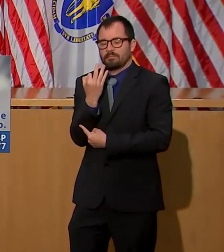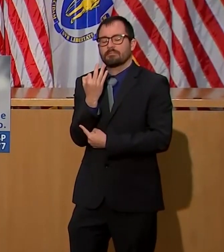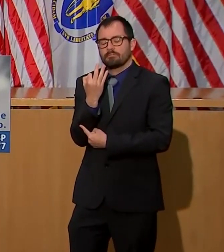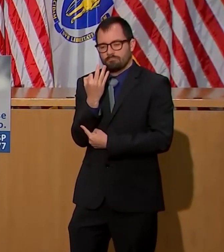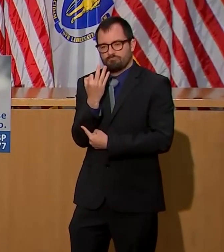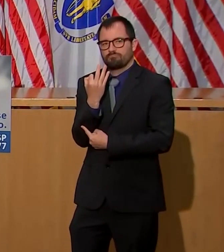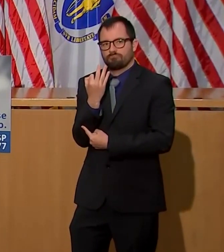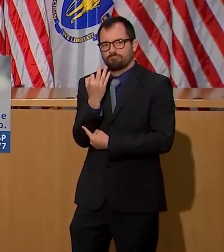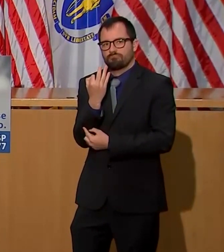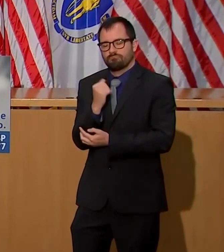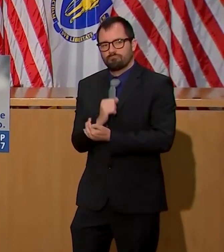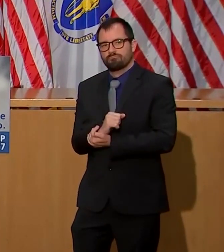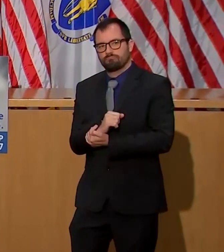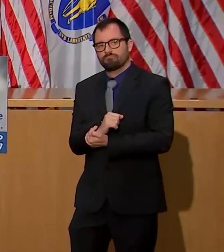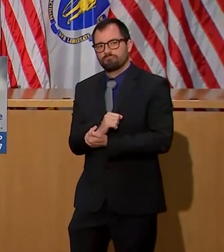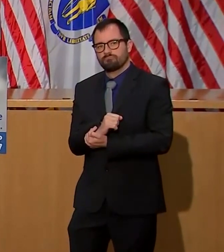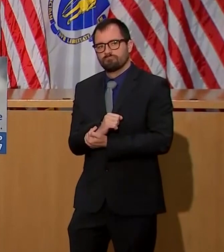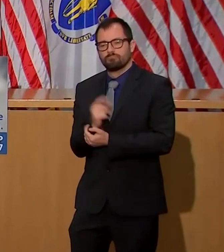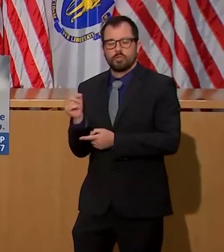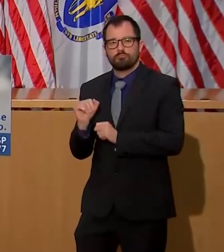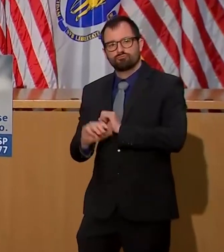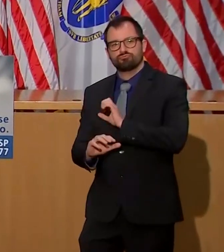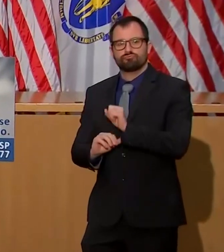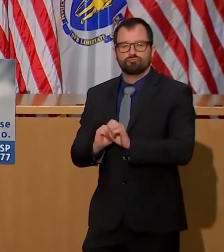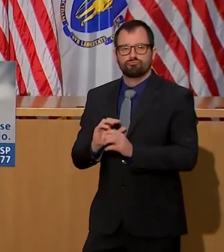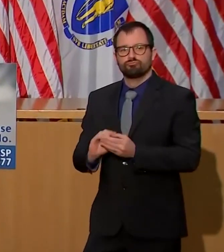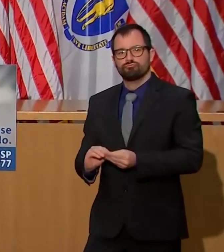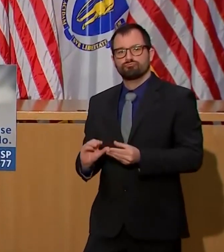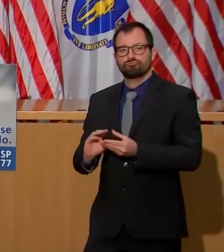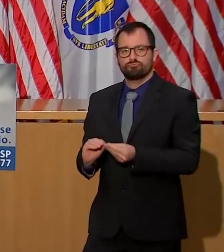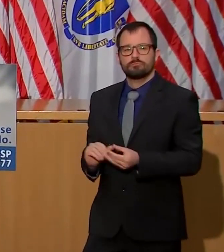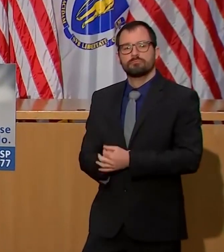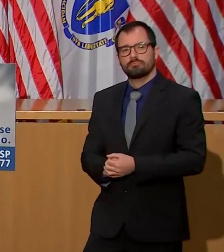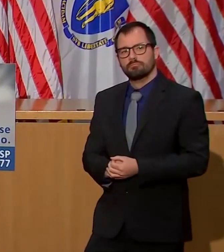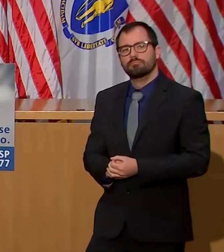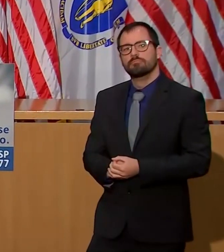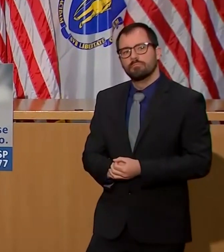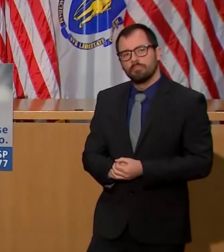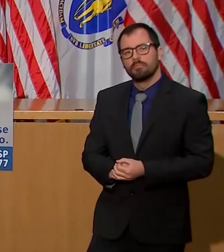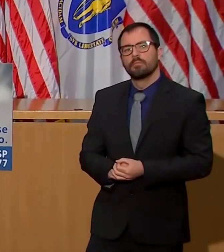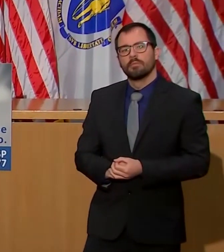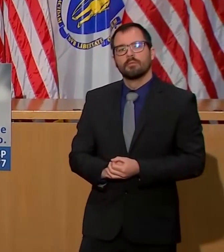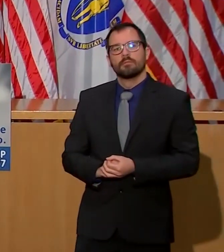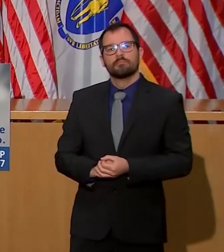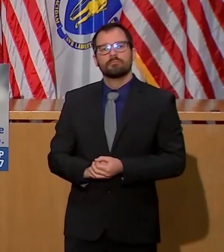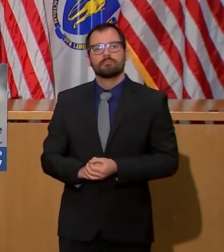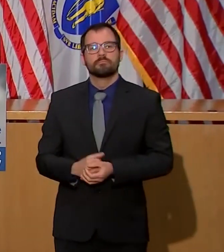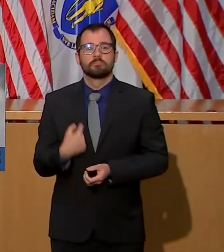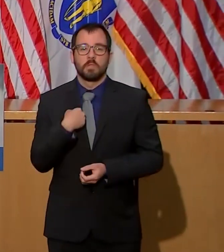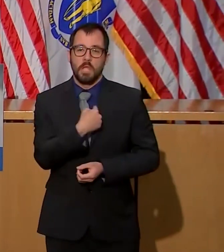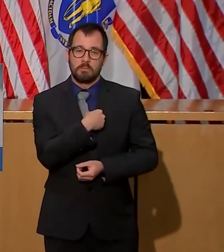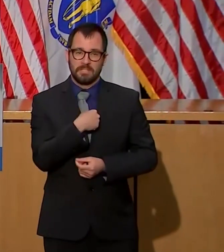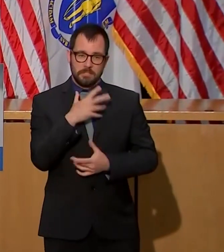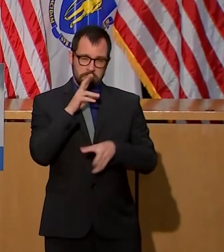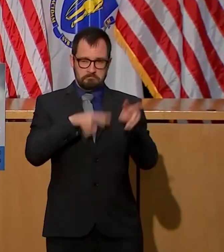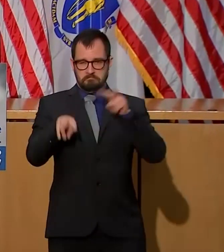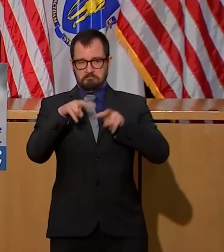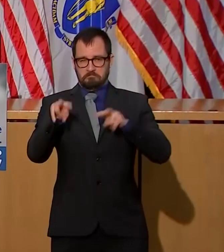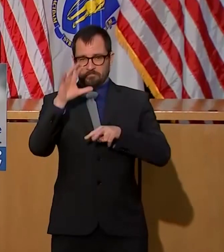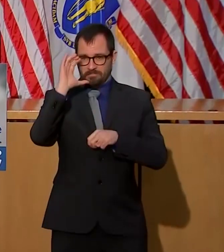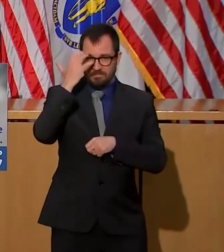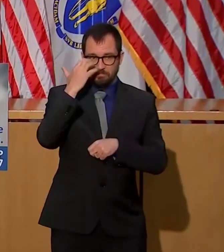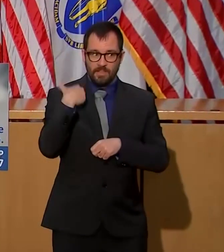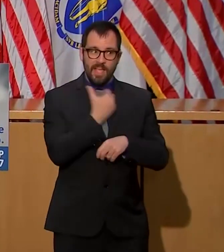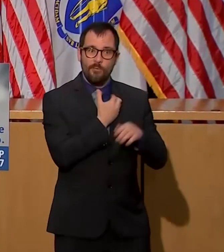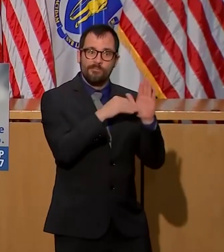social distancing and essential business operations and stay-at-home advisories was all about taking the verticality